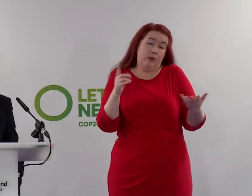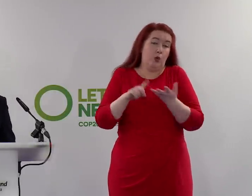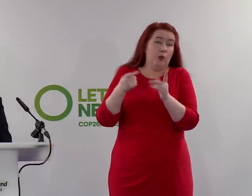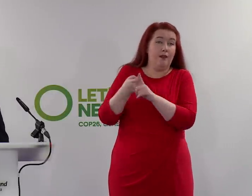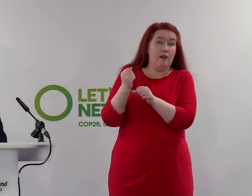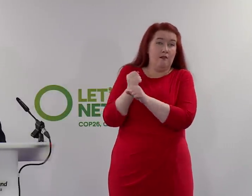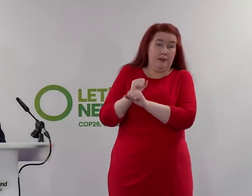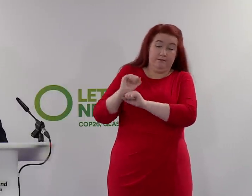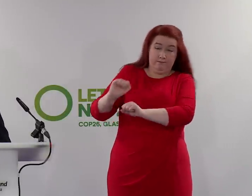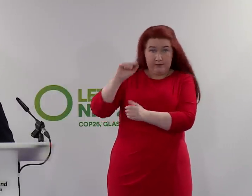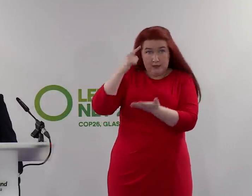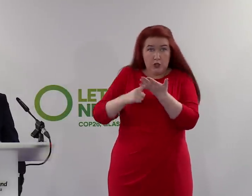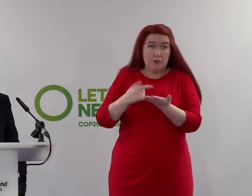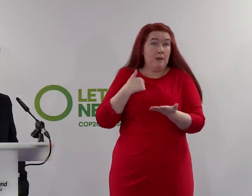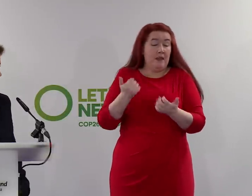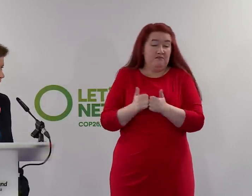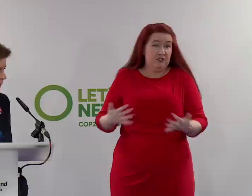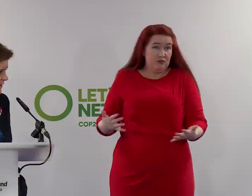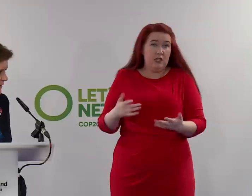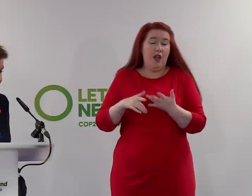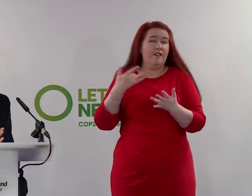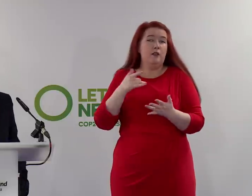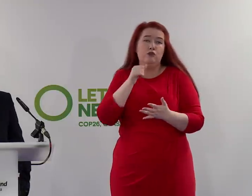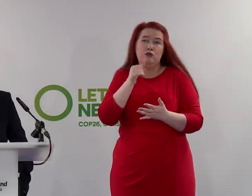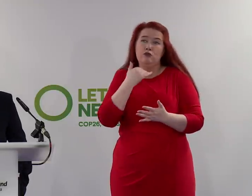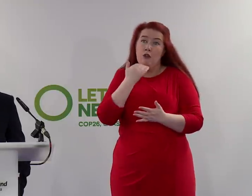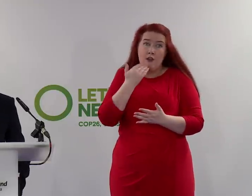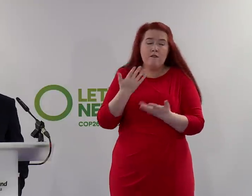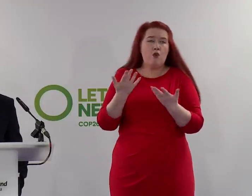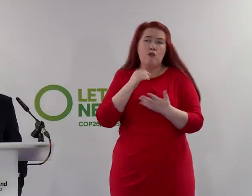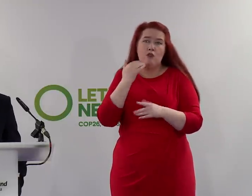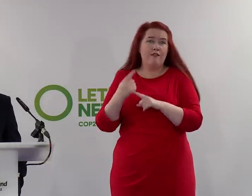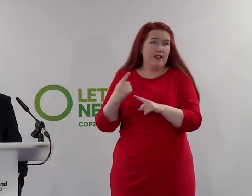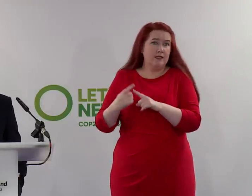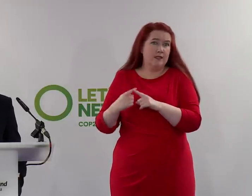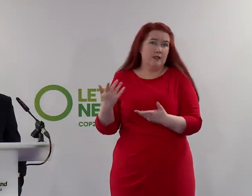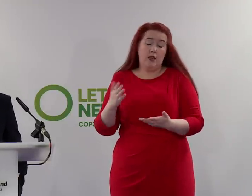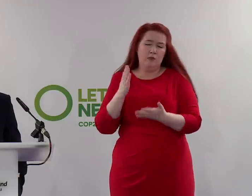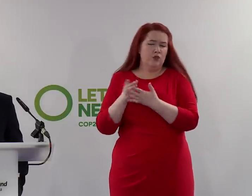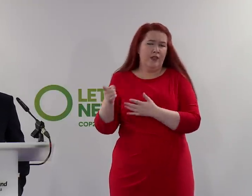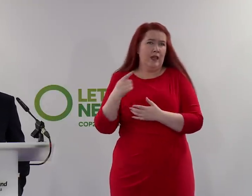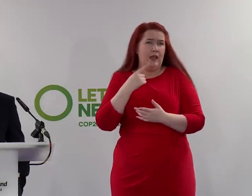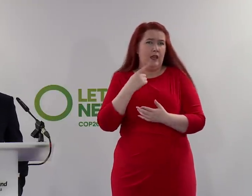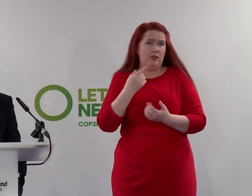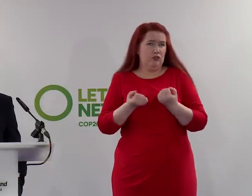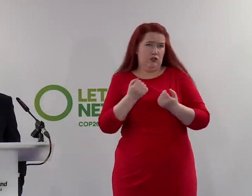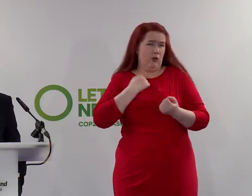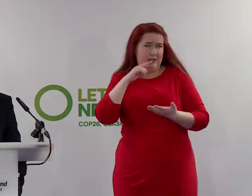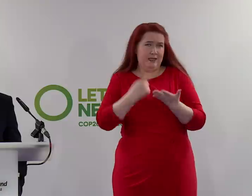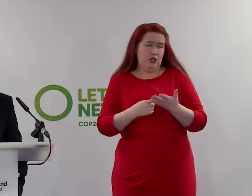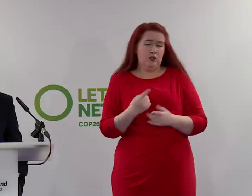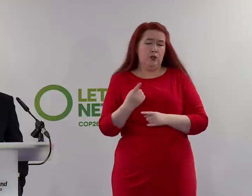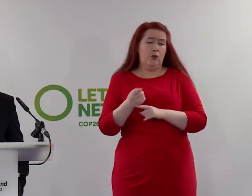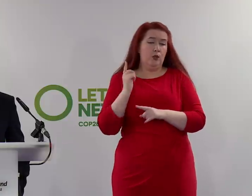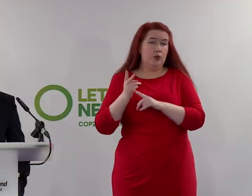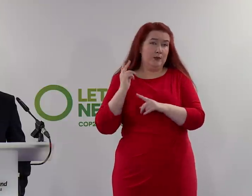Government I either don't agree with or don't think are going far or fast enough, and I'm sure they might say the same about decisions of the Scottish Government. In the last couple of weeks,